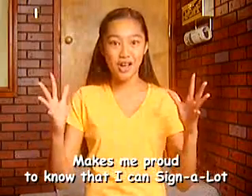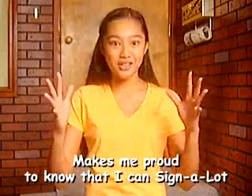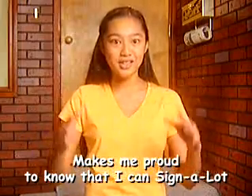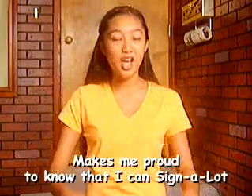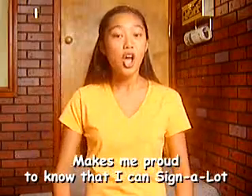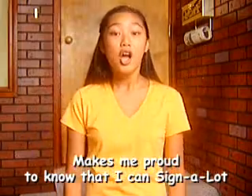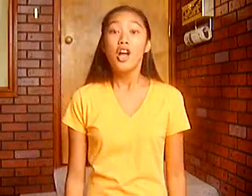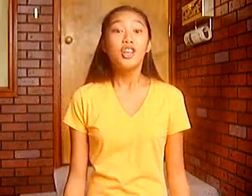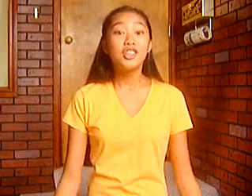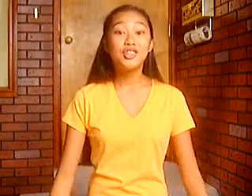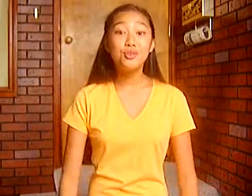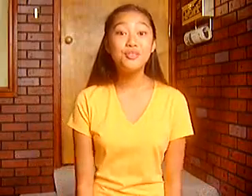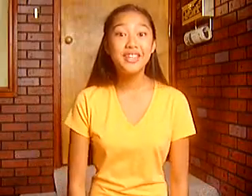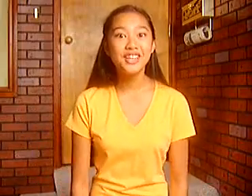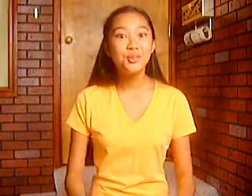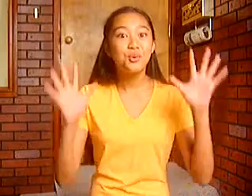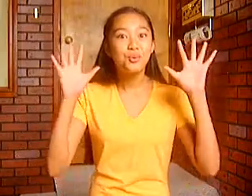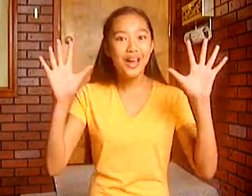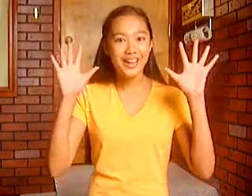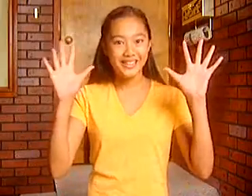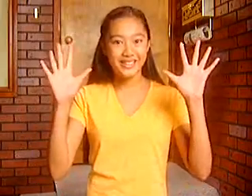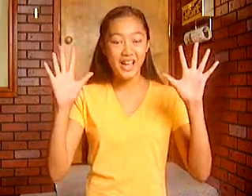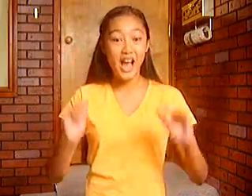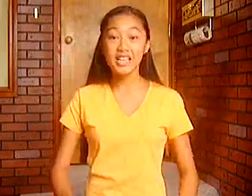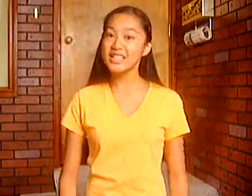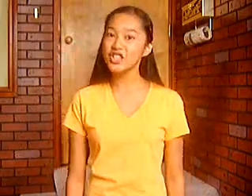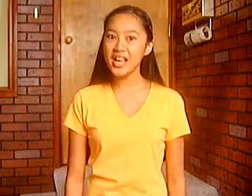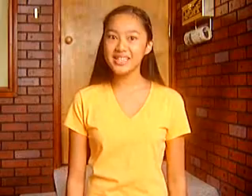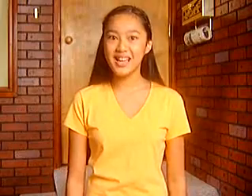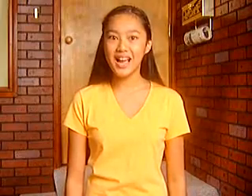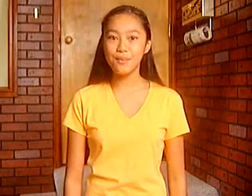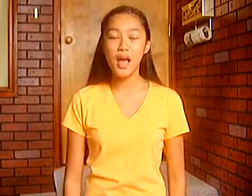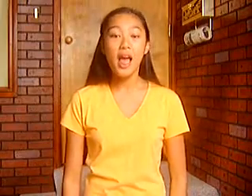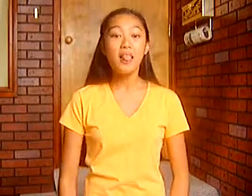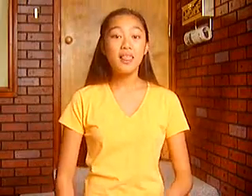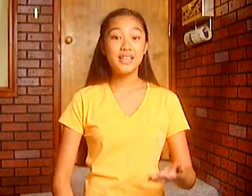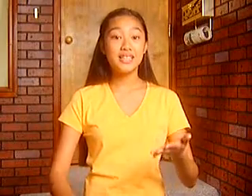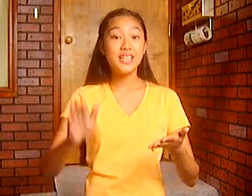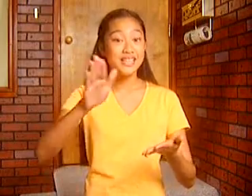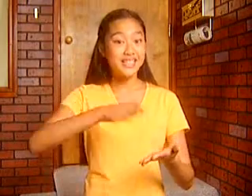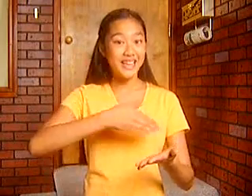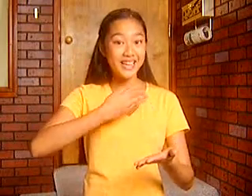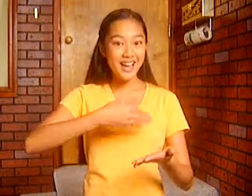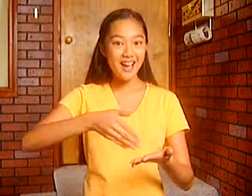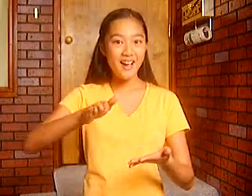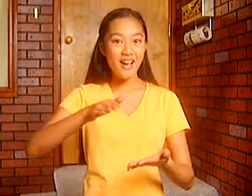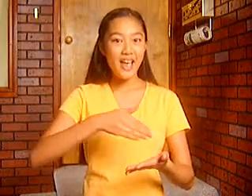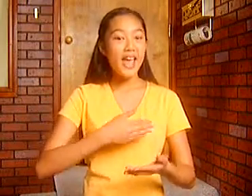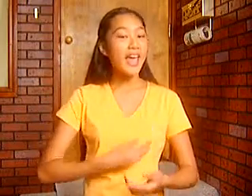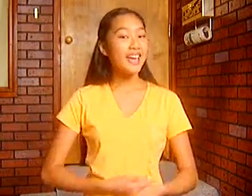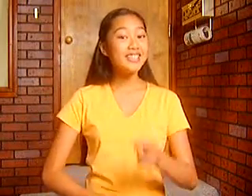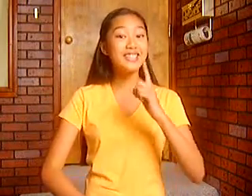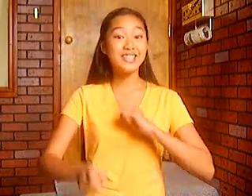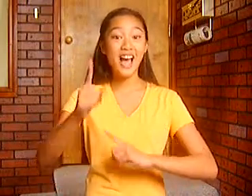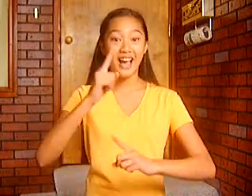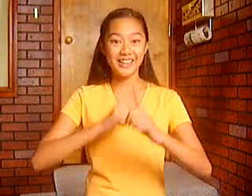-Lot. You did great! Until next time, let's sing and sign